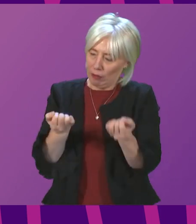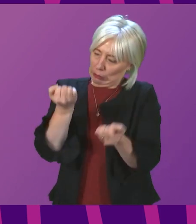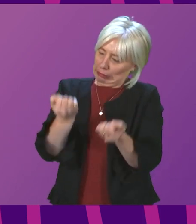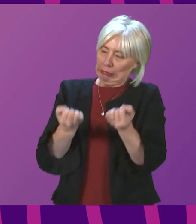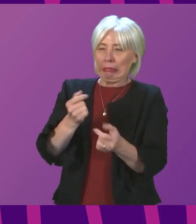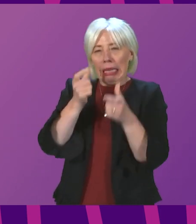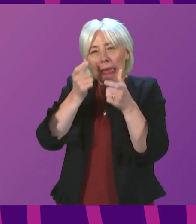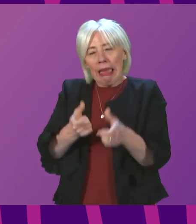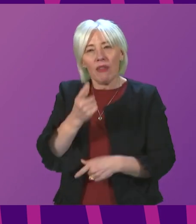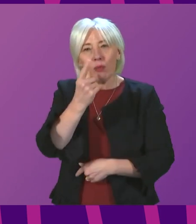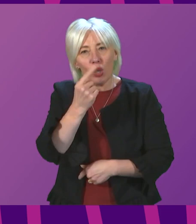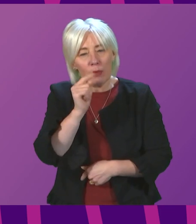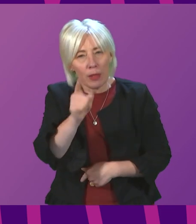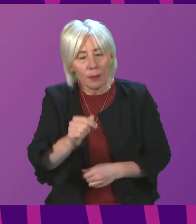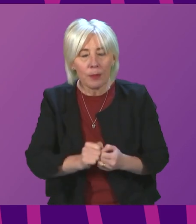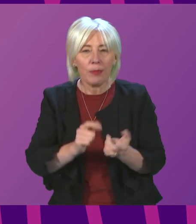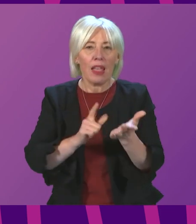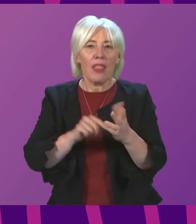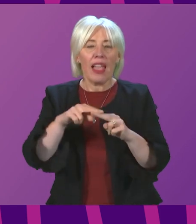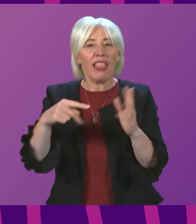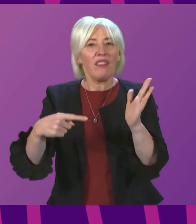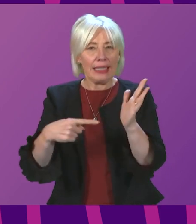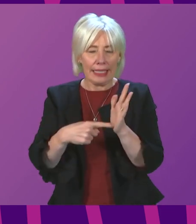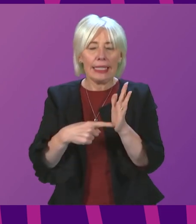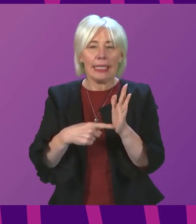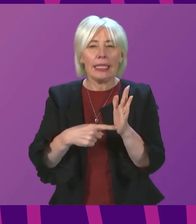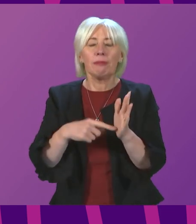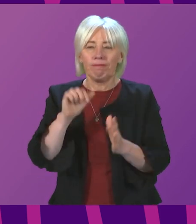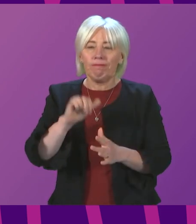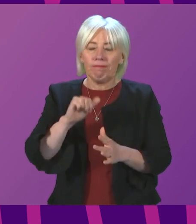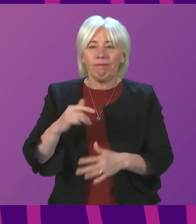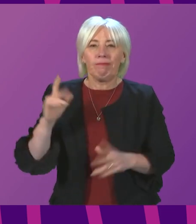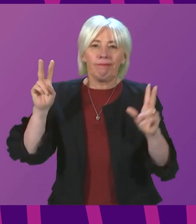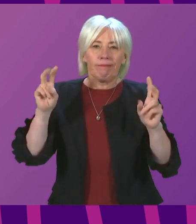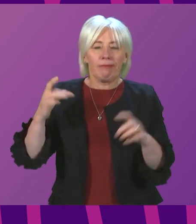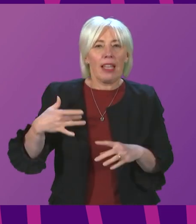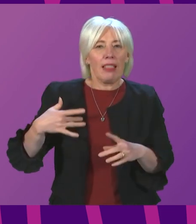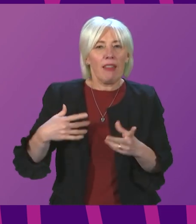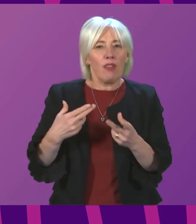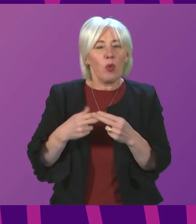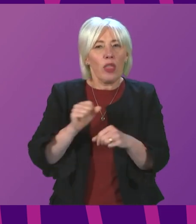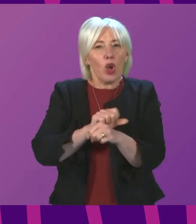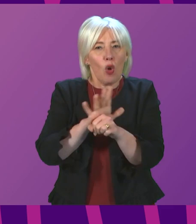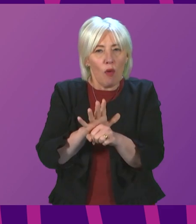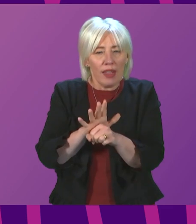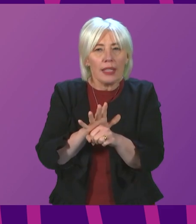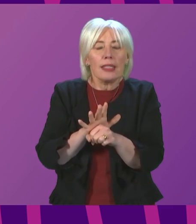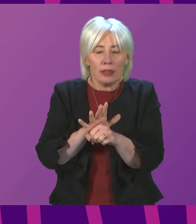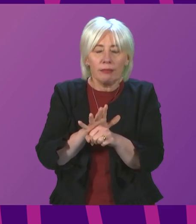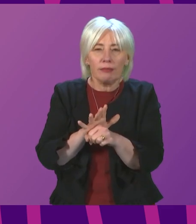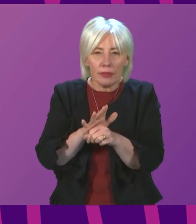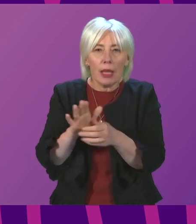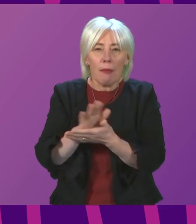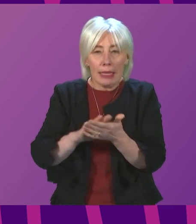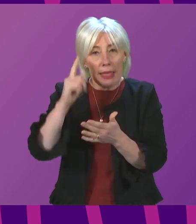as possible. On the issue of lateral flow testing, I think living with Covid is likely to involve